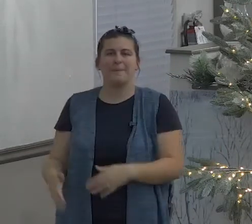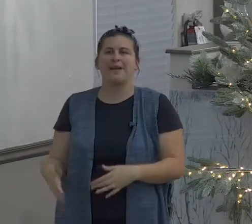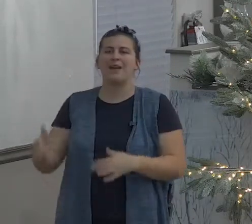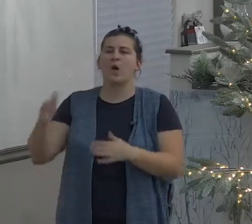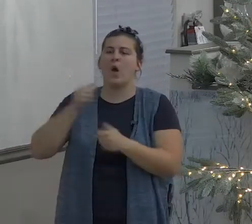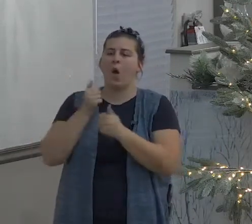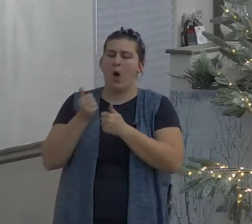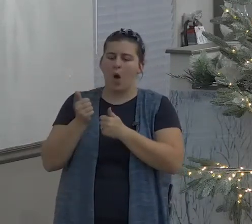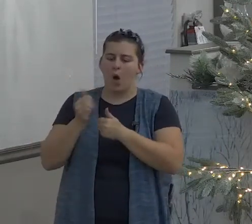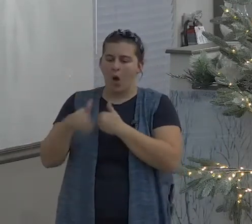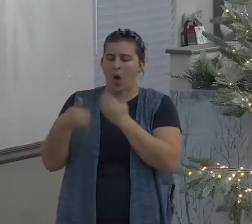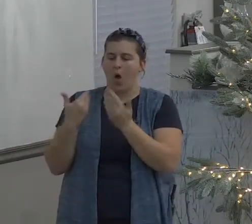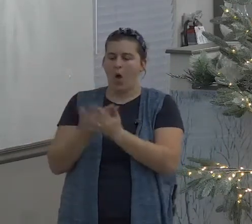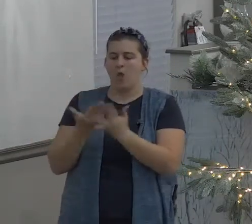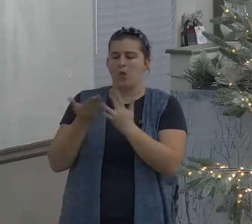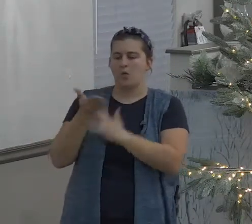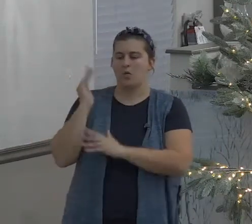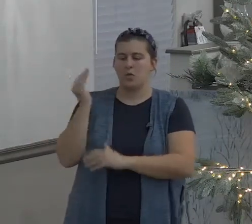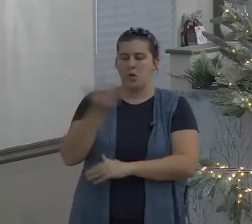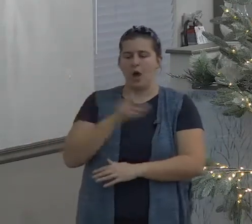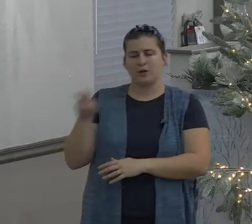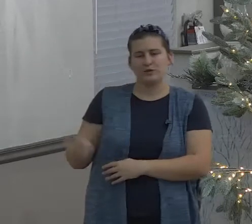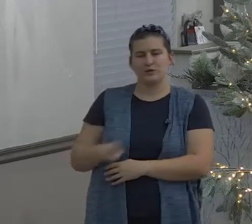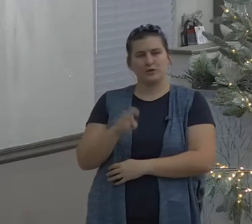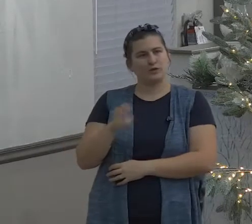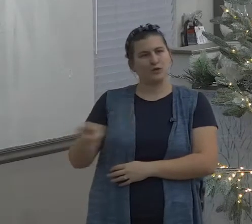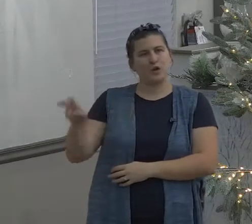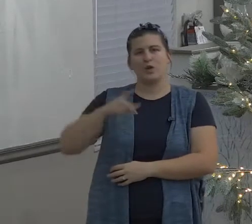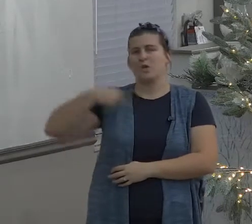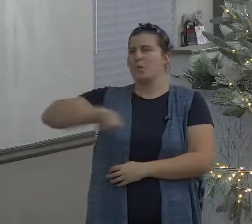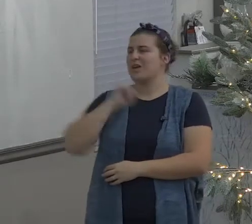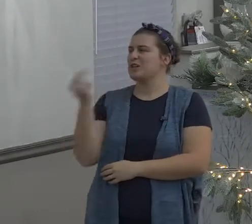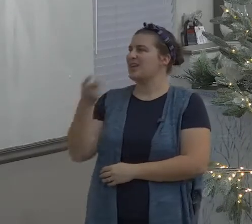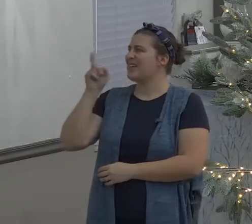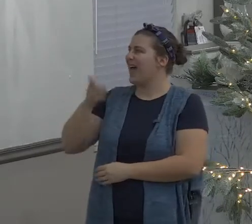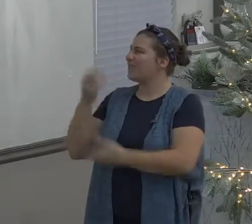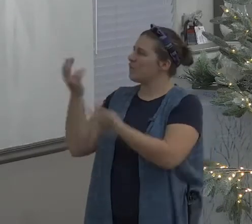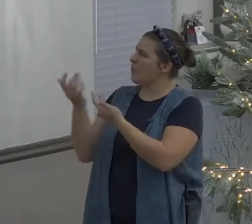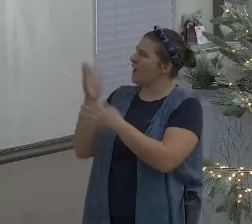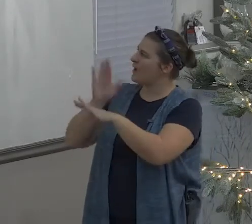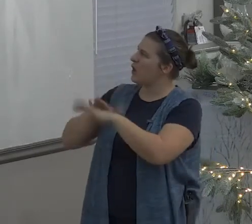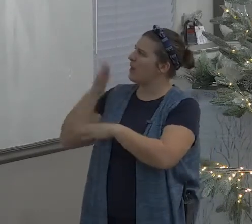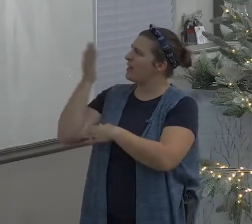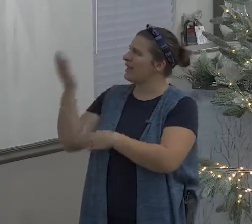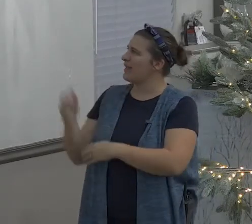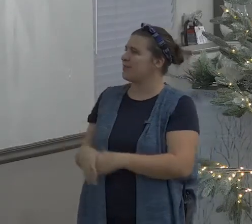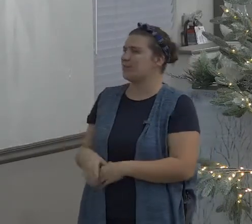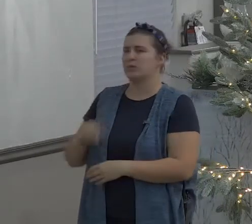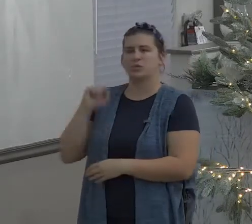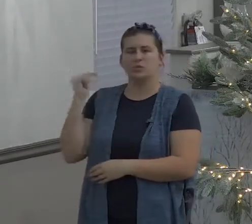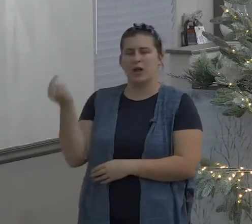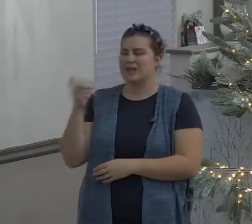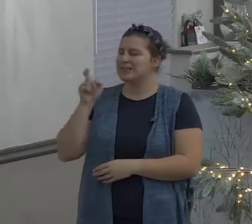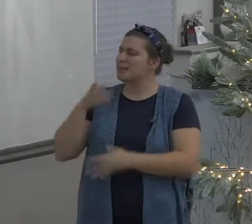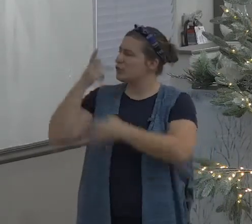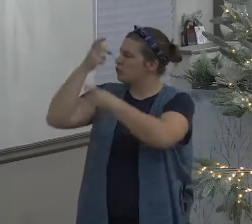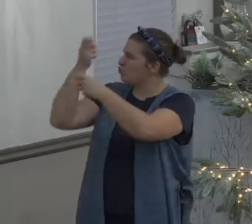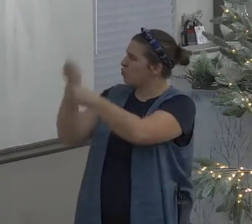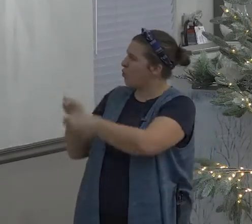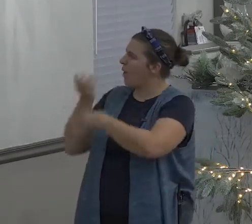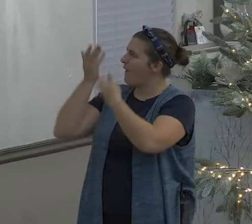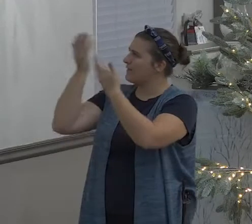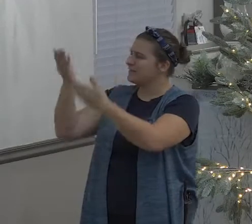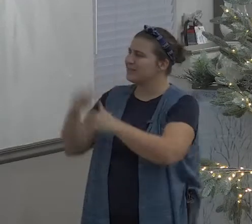and he does that when we're in the midst of the valley and he does that when we're on the mountaintop and he does that every